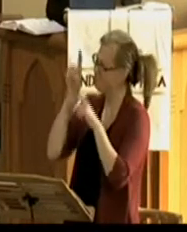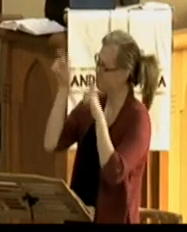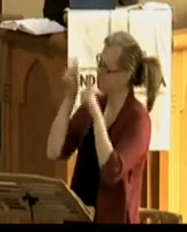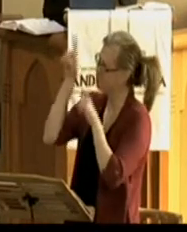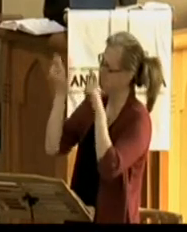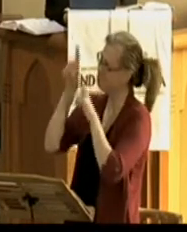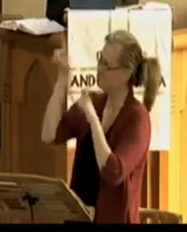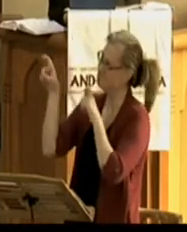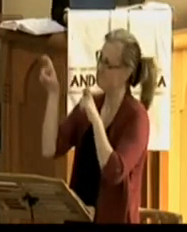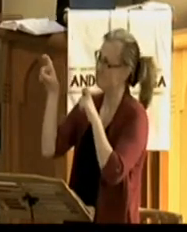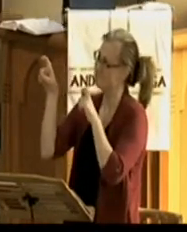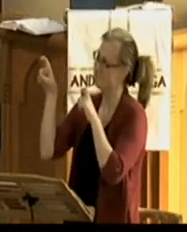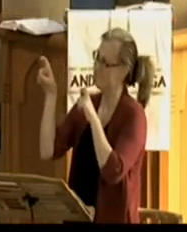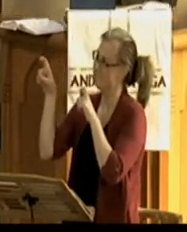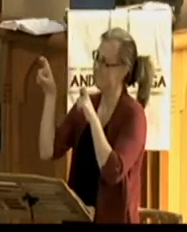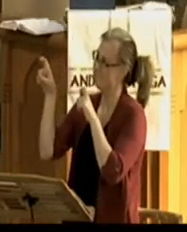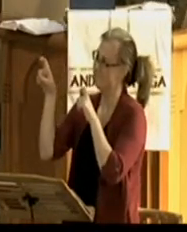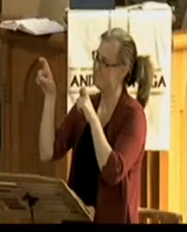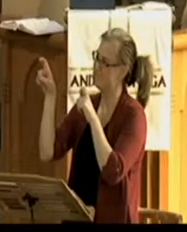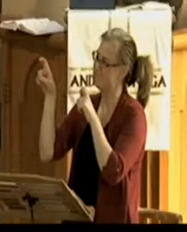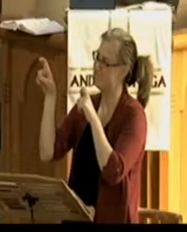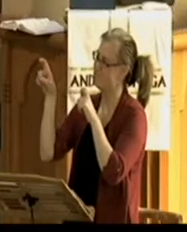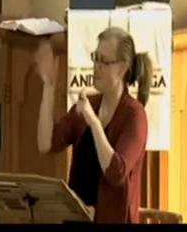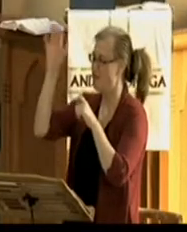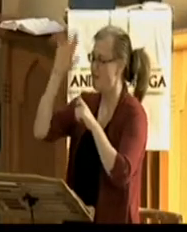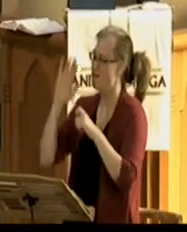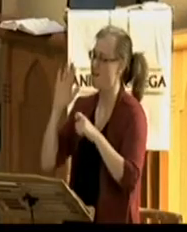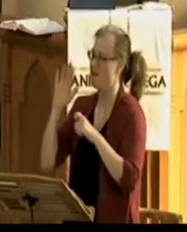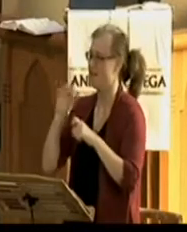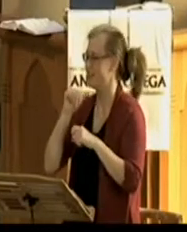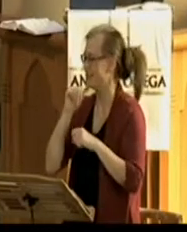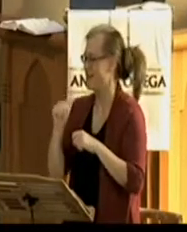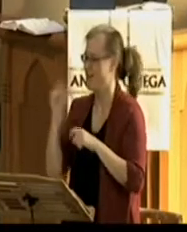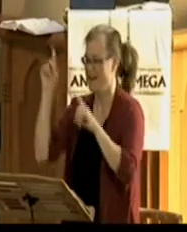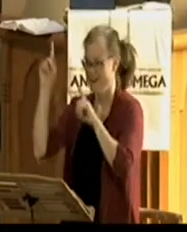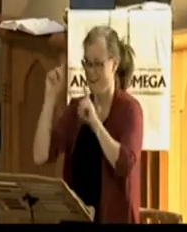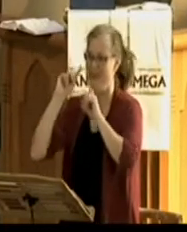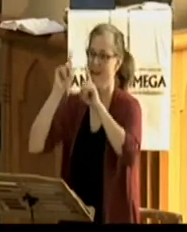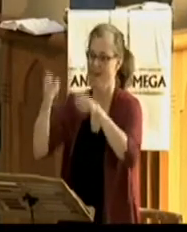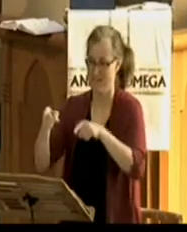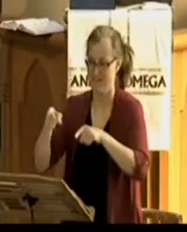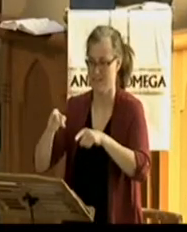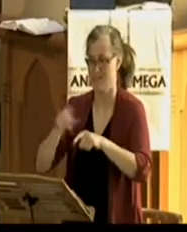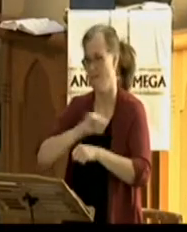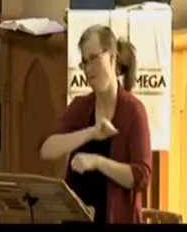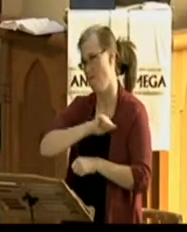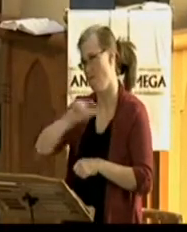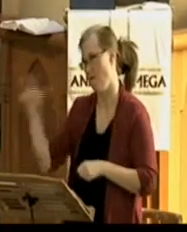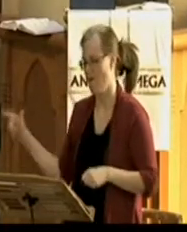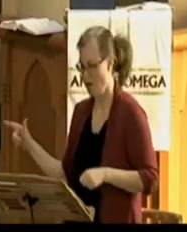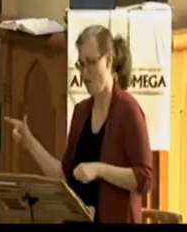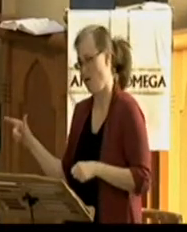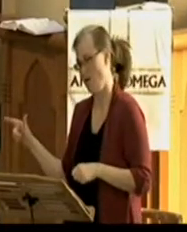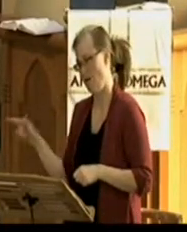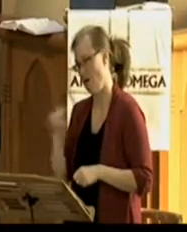For the scripture tells us the secret things belong to God, but the things he has revealed belong to us and our children.